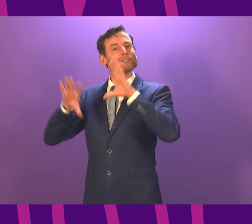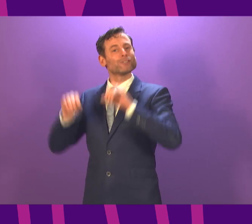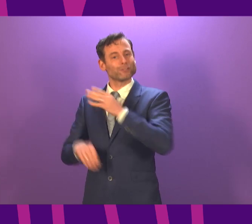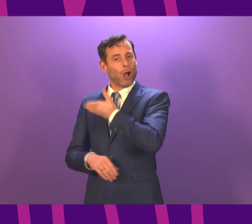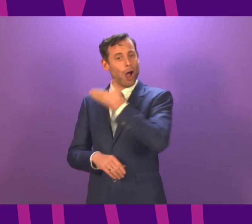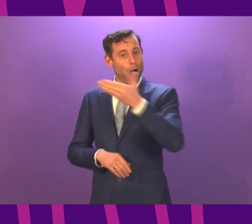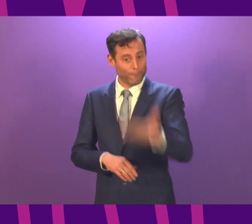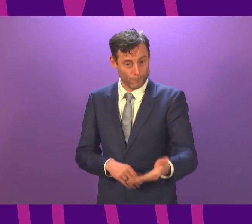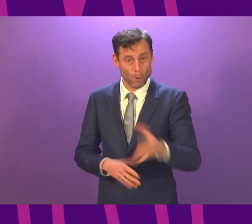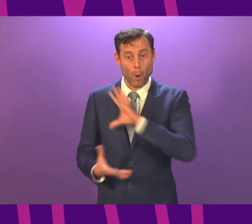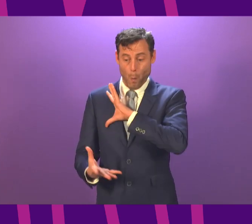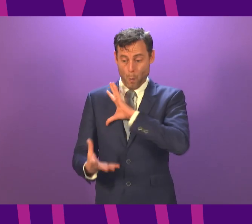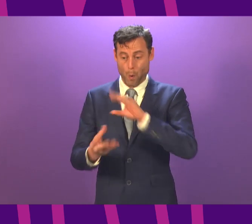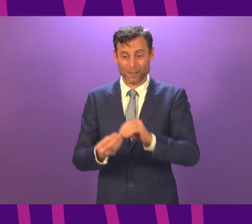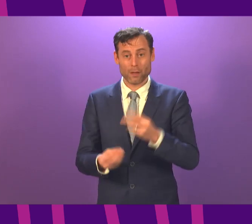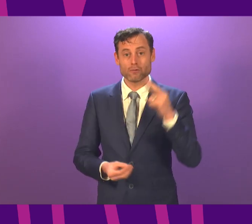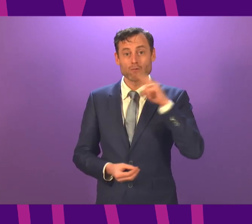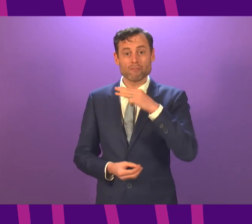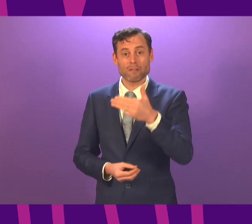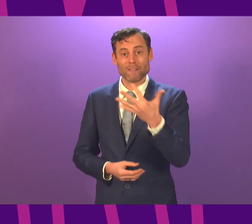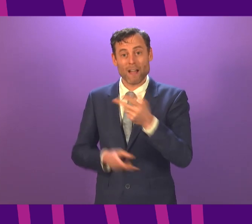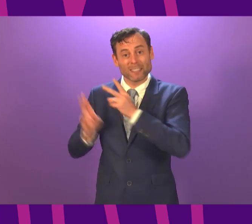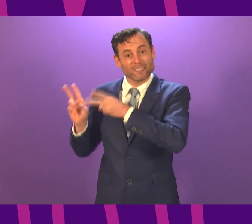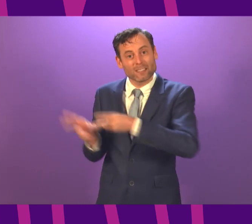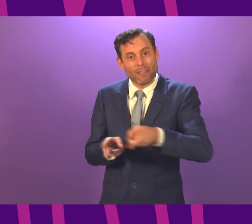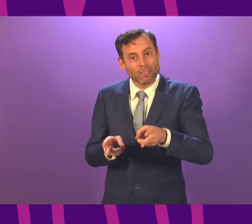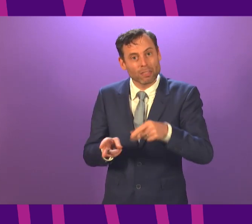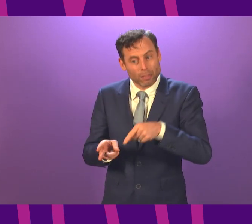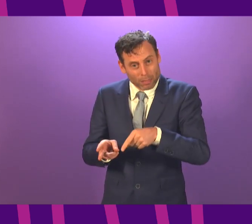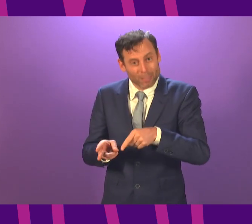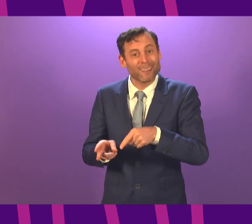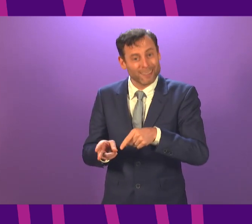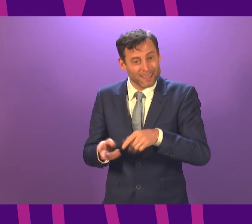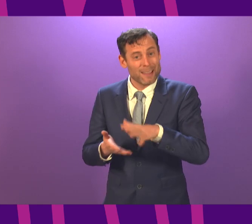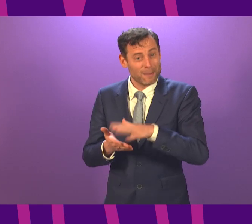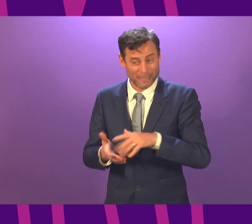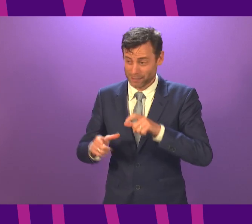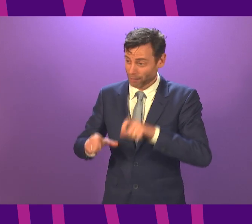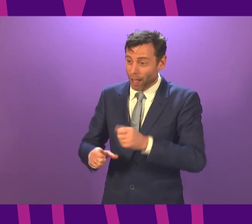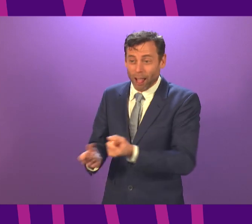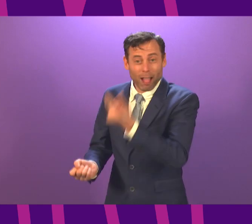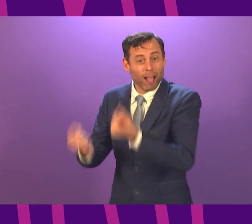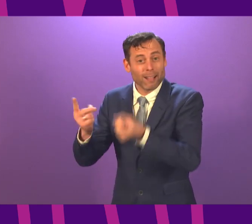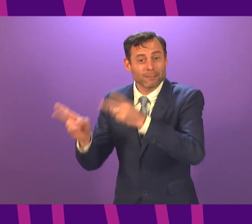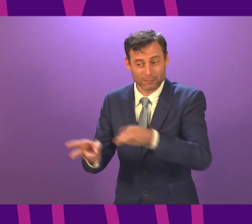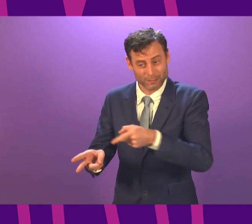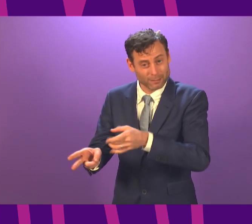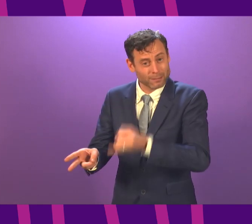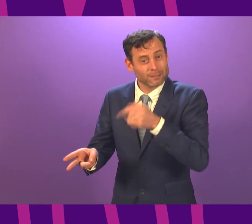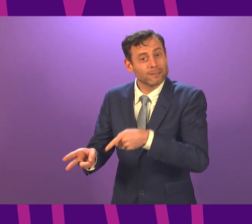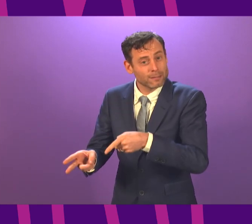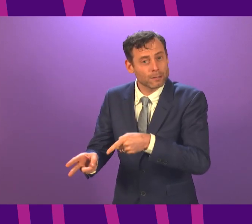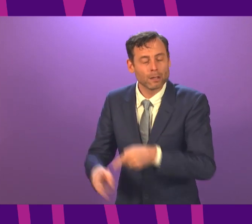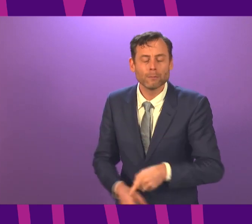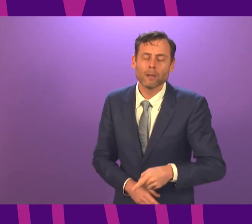again reminds us of the continuing grief that this pandemic is causing. But let me stress, this is not just about one single